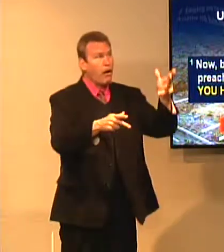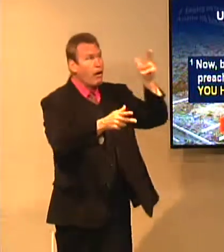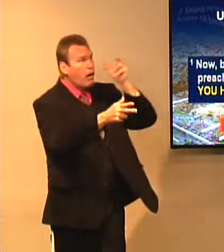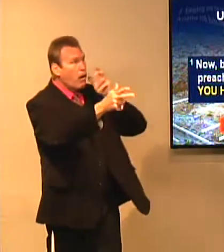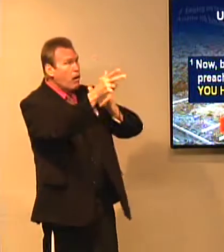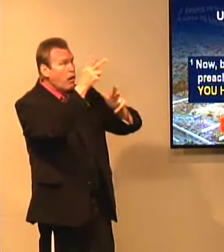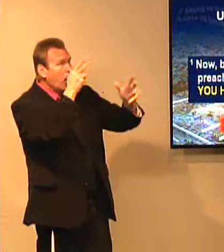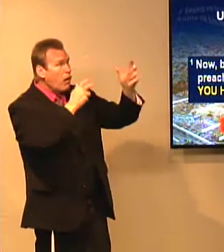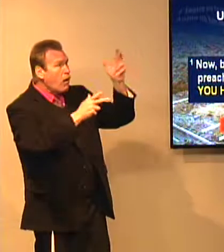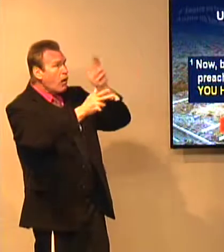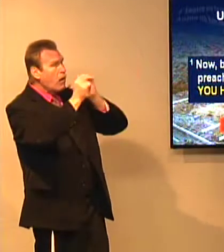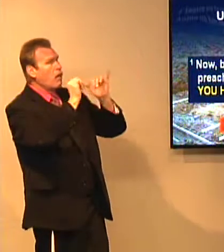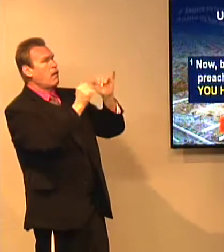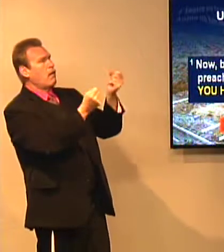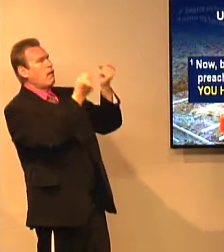And people took in that gospel.